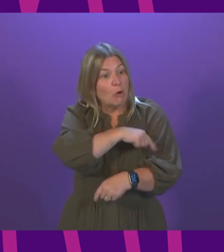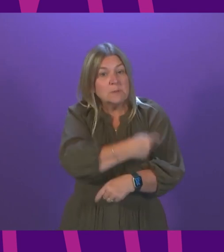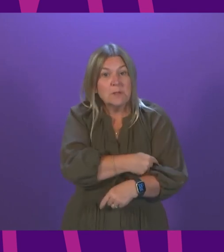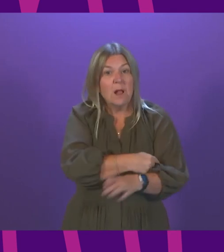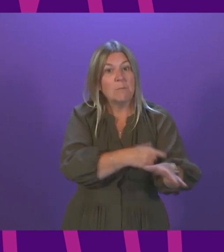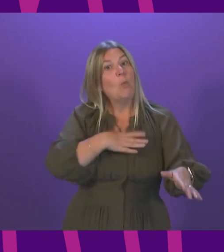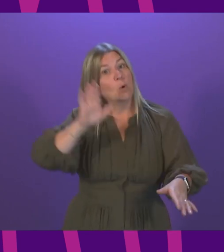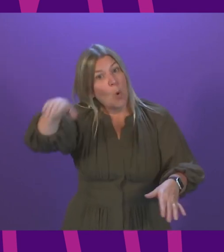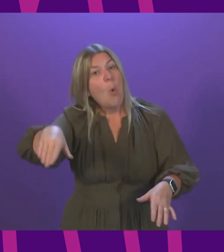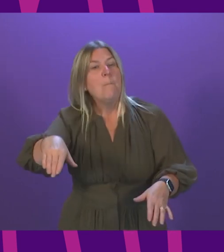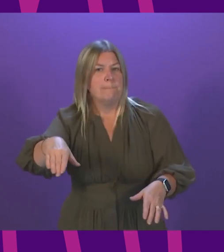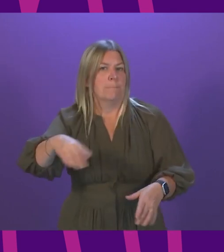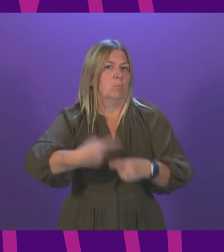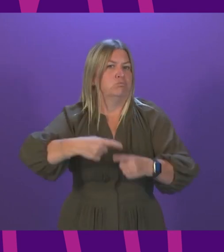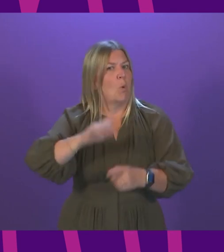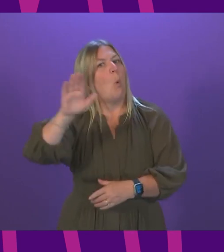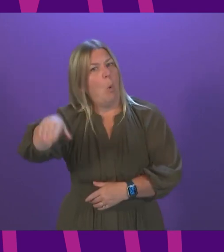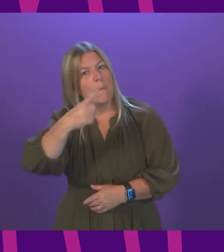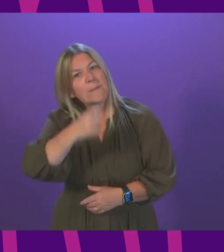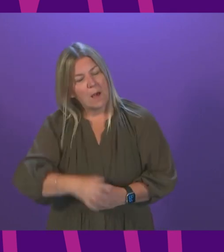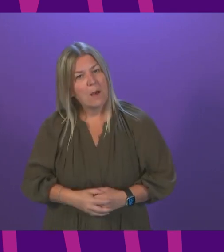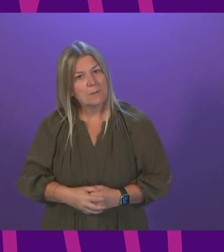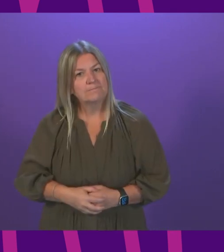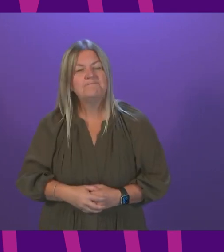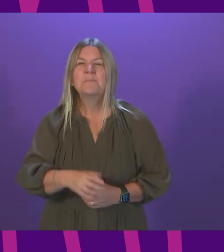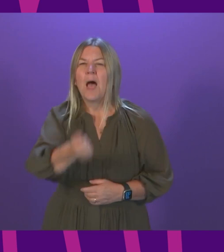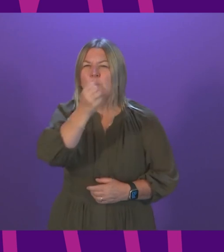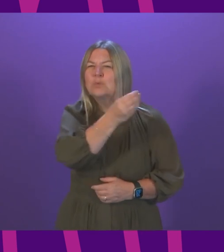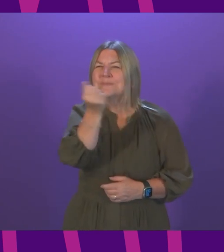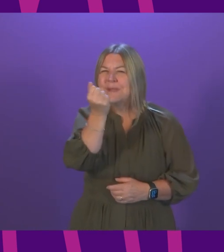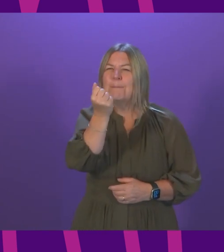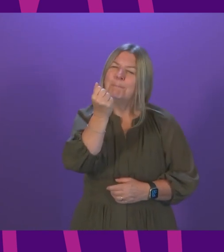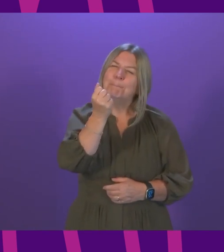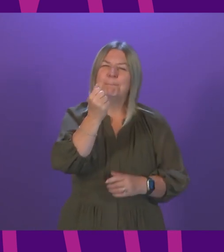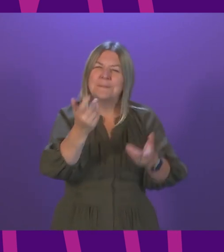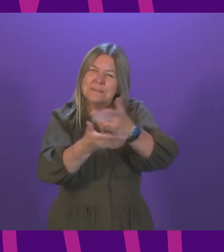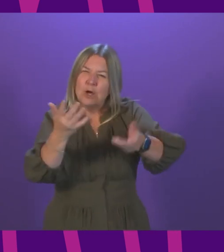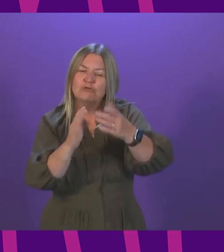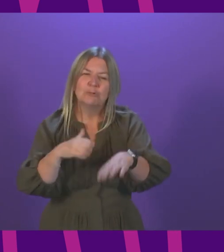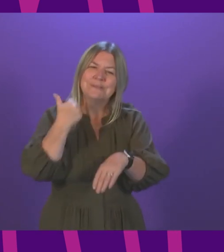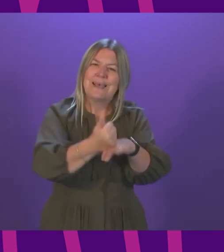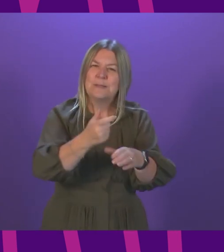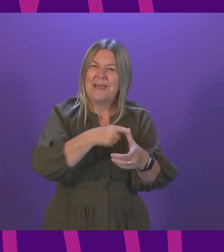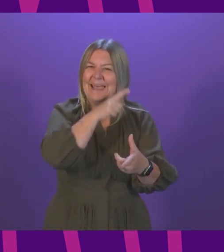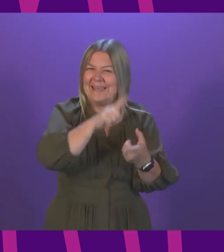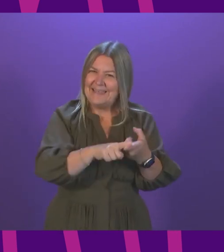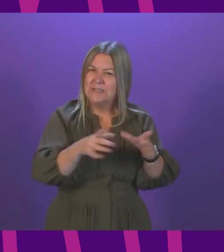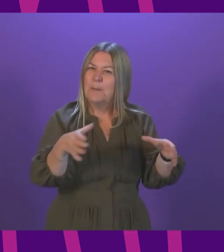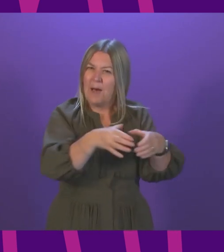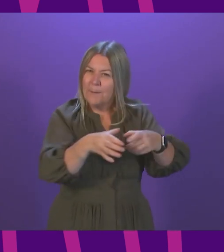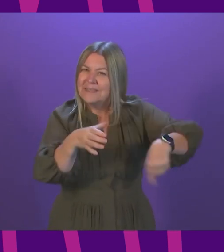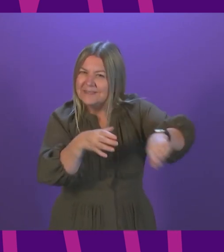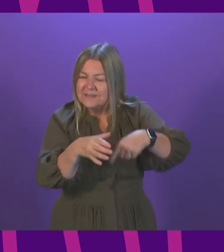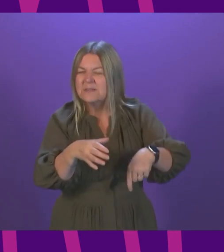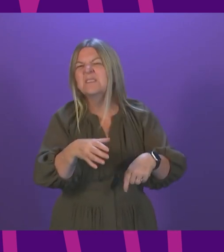suggested pop-up facilities outside of our A&E departments. This issue has been explored and, while we keep it under review, our clinicians and the likes of the Royal College of